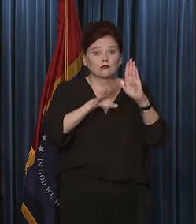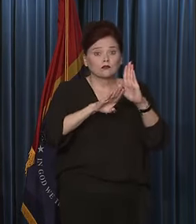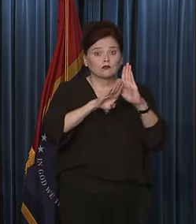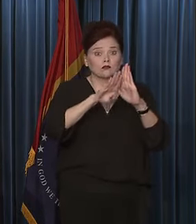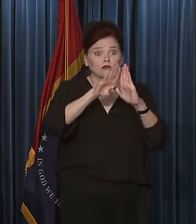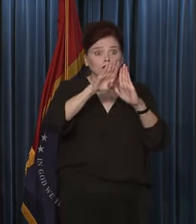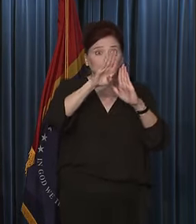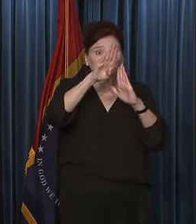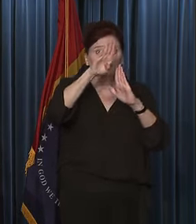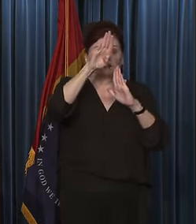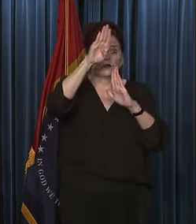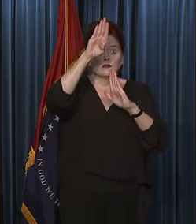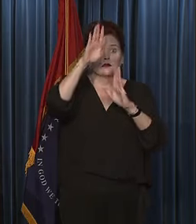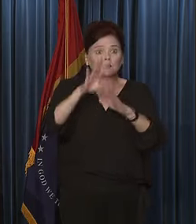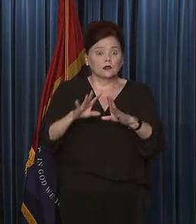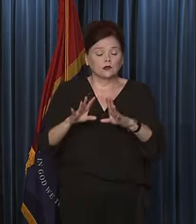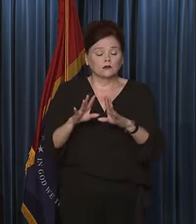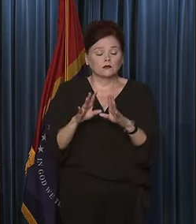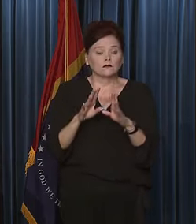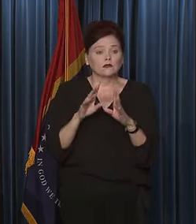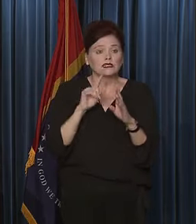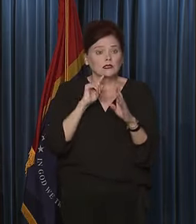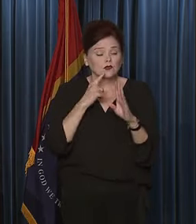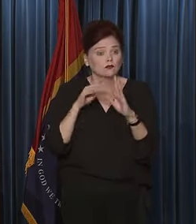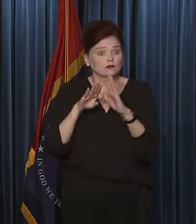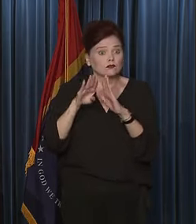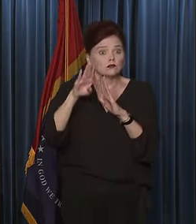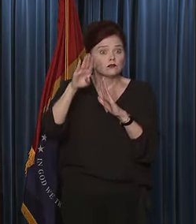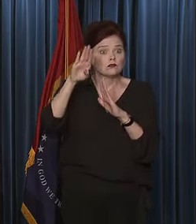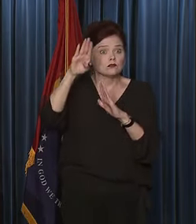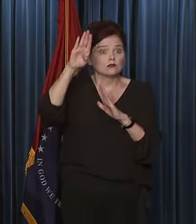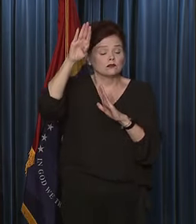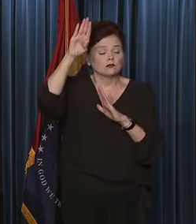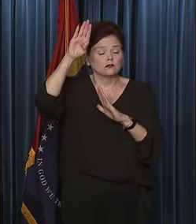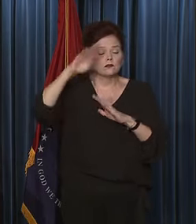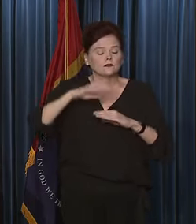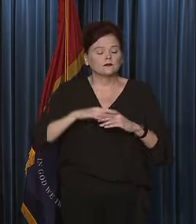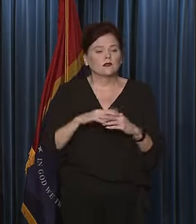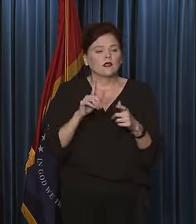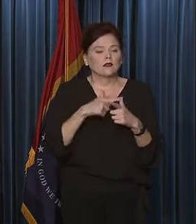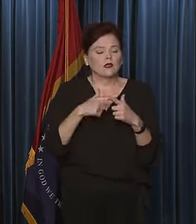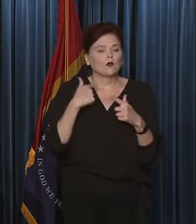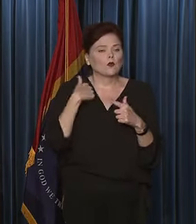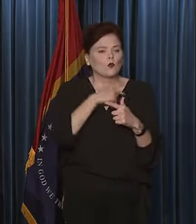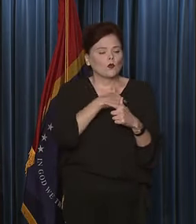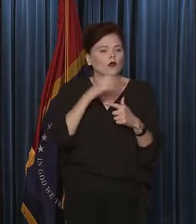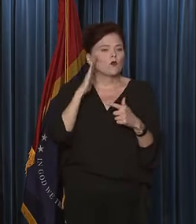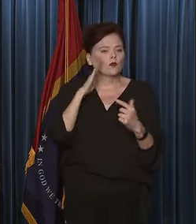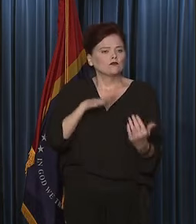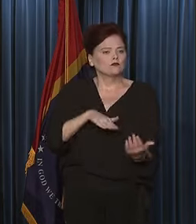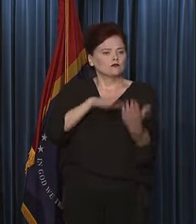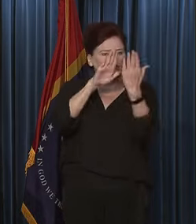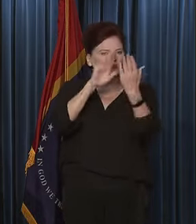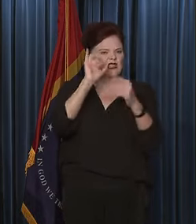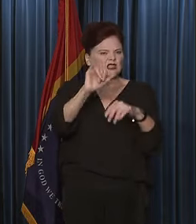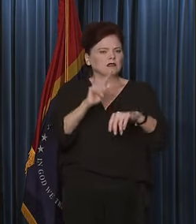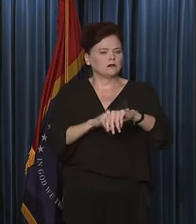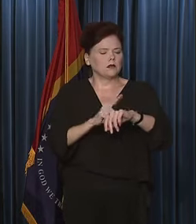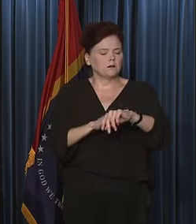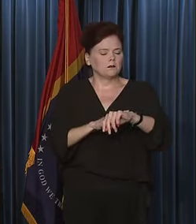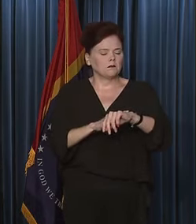significantly, if they were to significantly increase, then we would deal with that at that time.